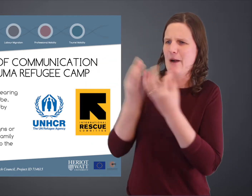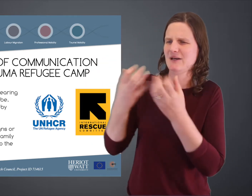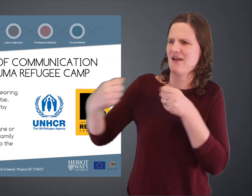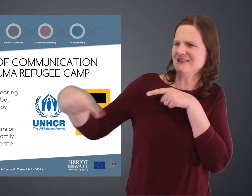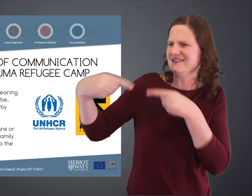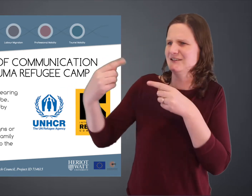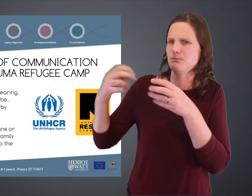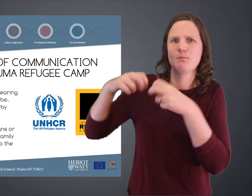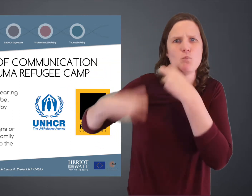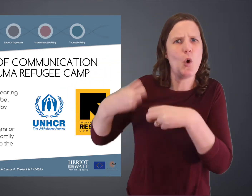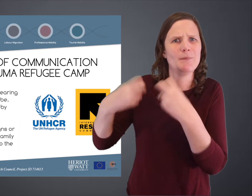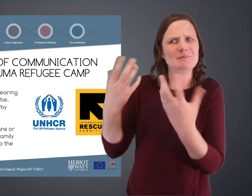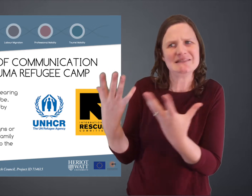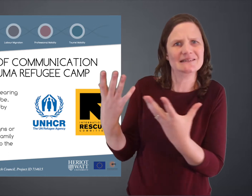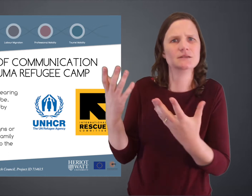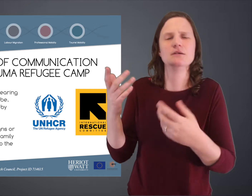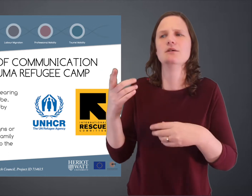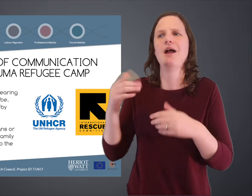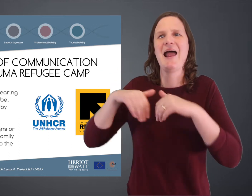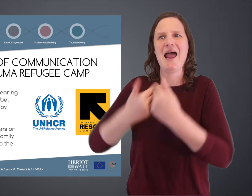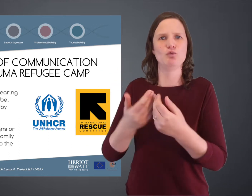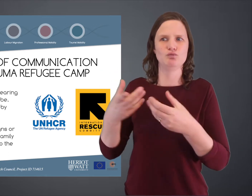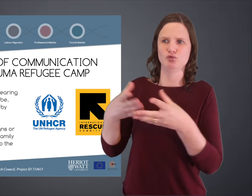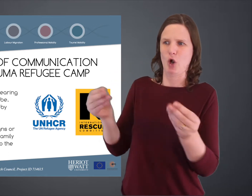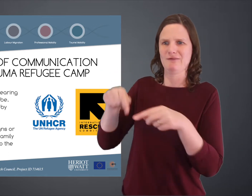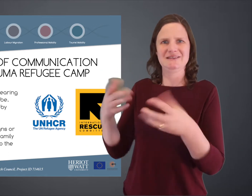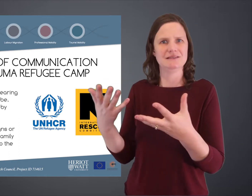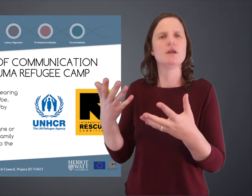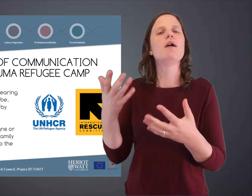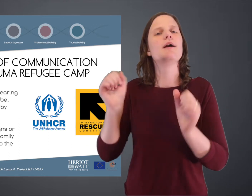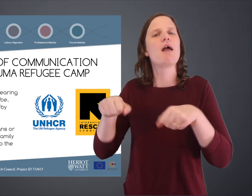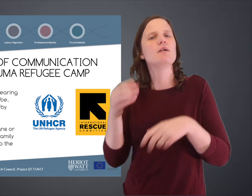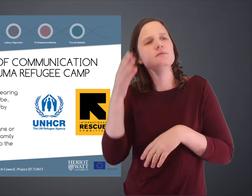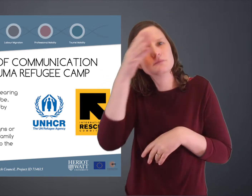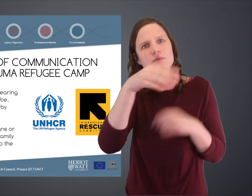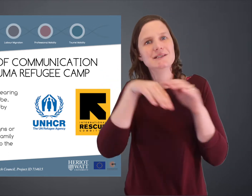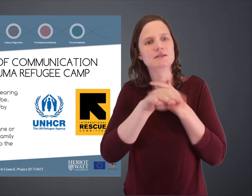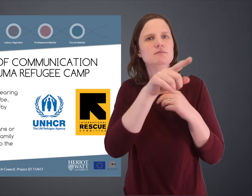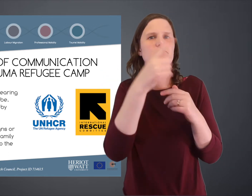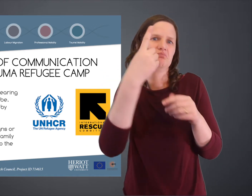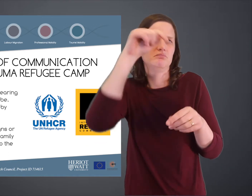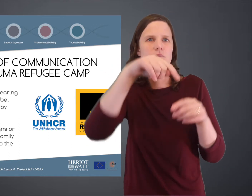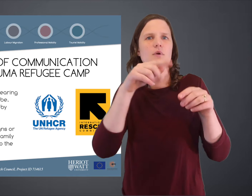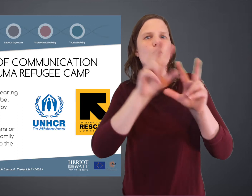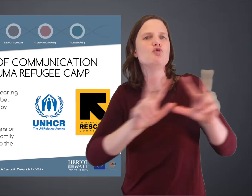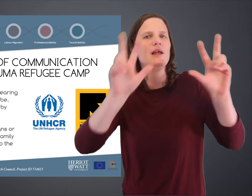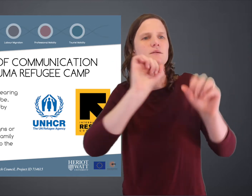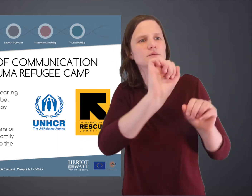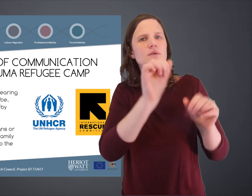or a family dispute that is a problem that they're not sure how to resolve, then they can go to one of these offices and